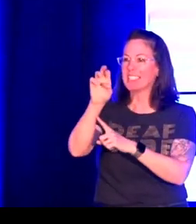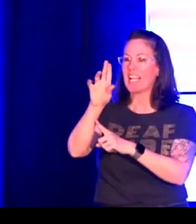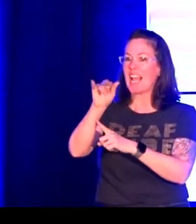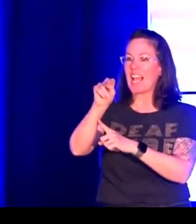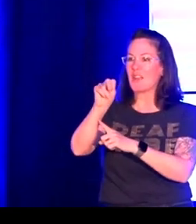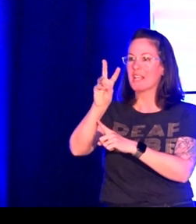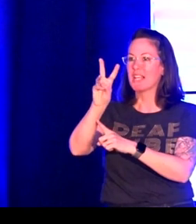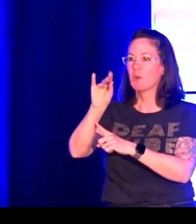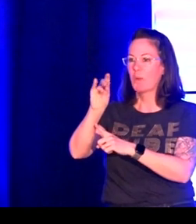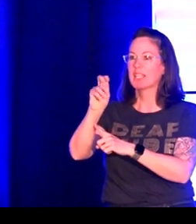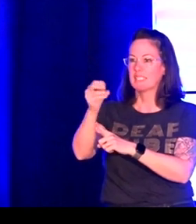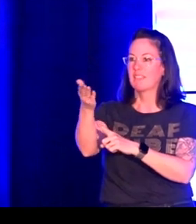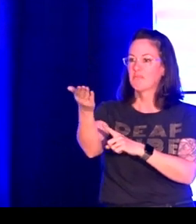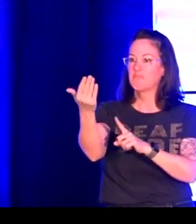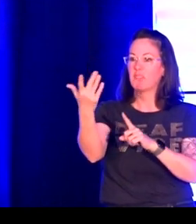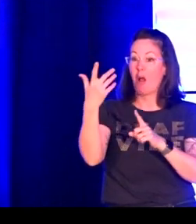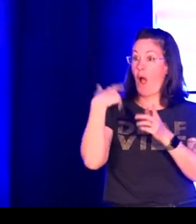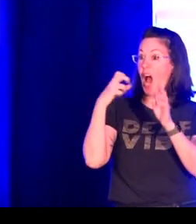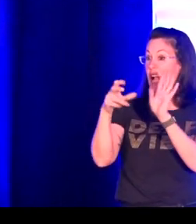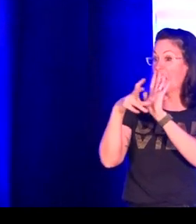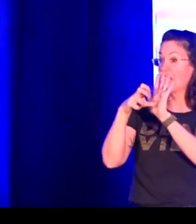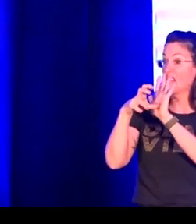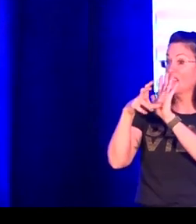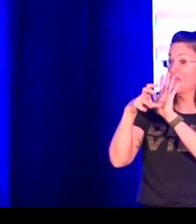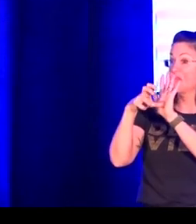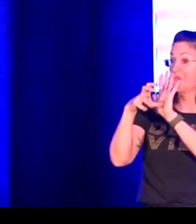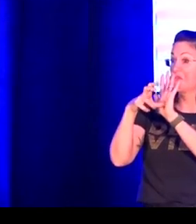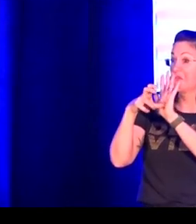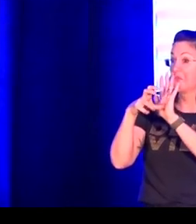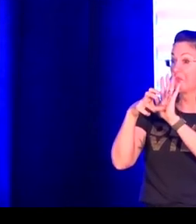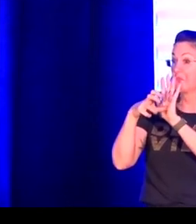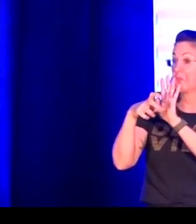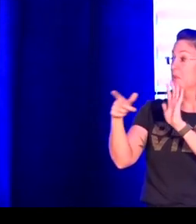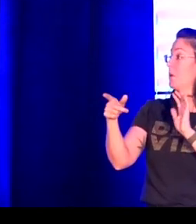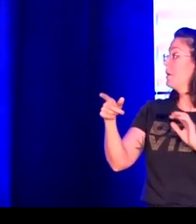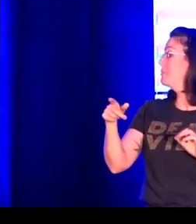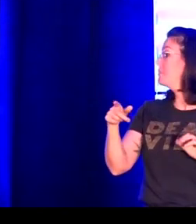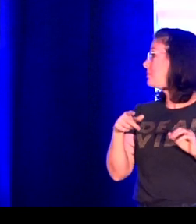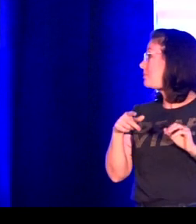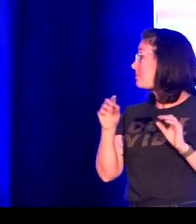I see a question from the audience. Erin Wilkinson. I can